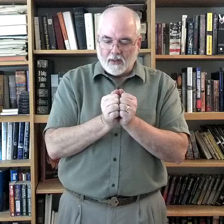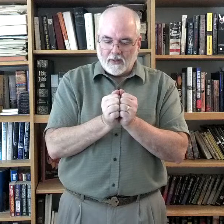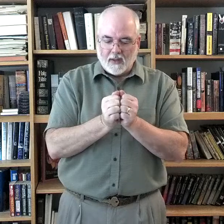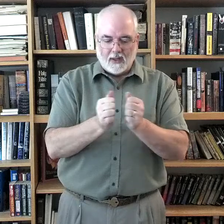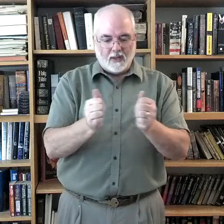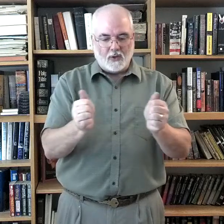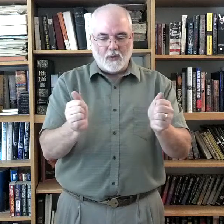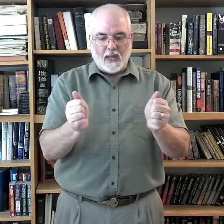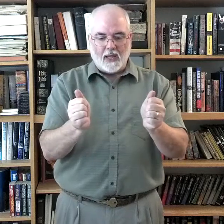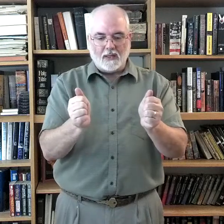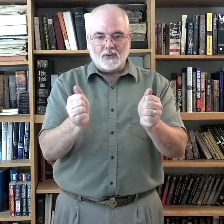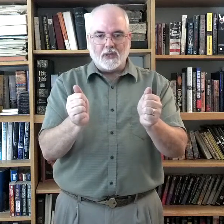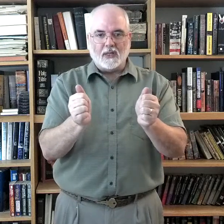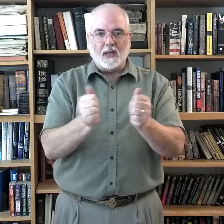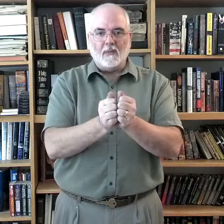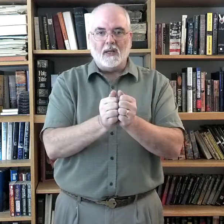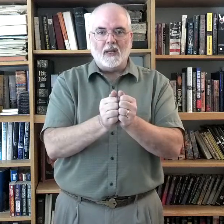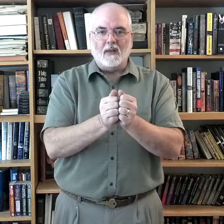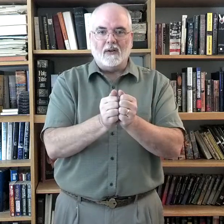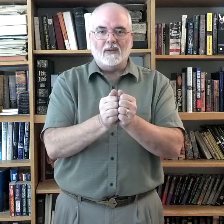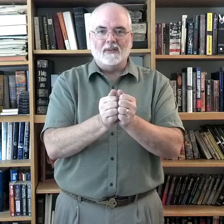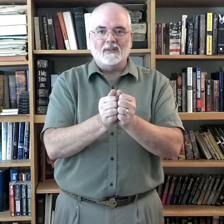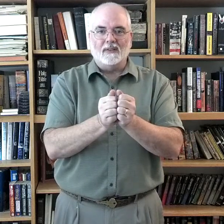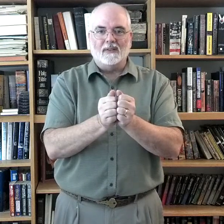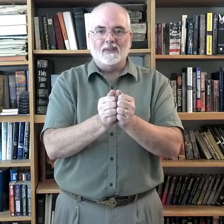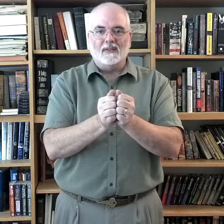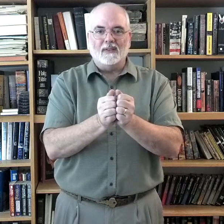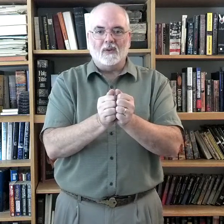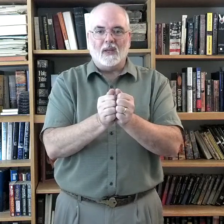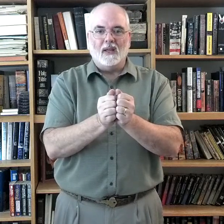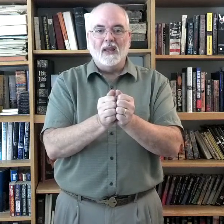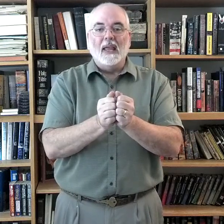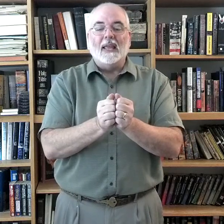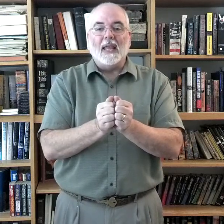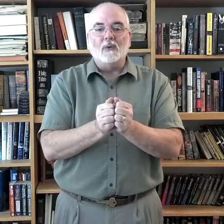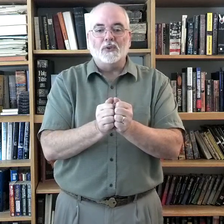two eight hands just coming together. Okay? Counsel.